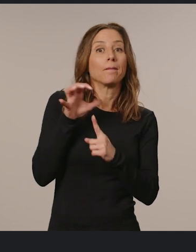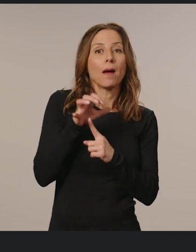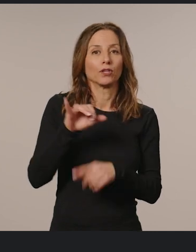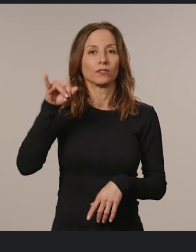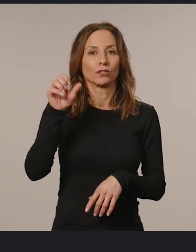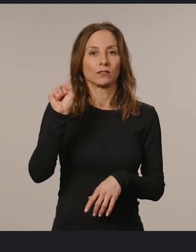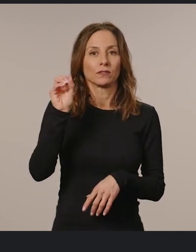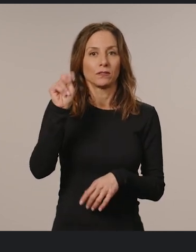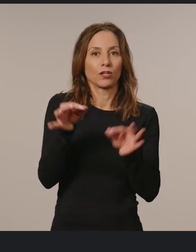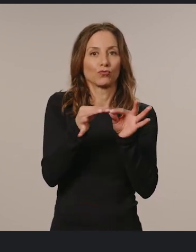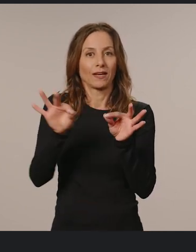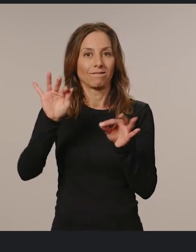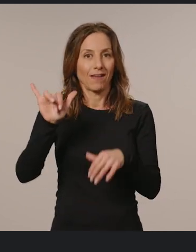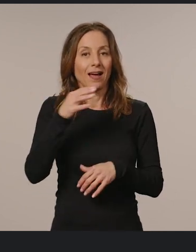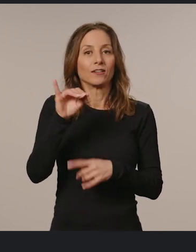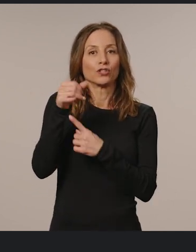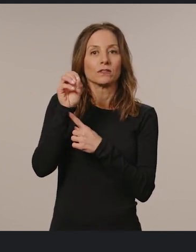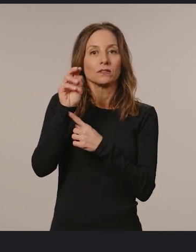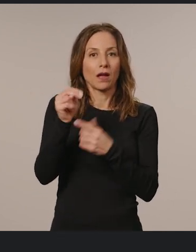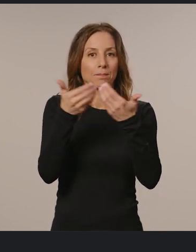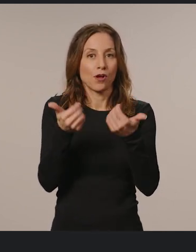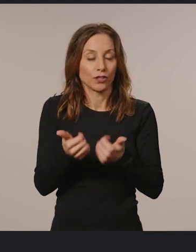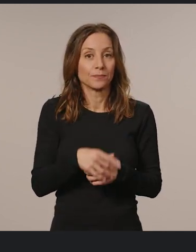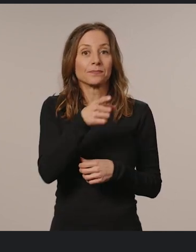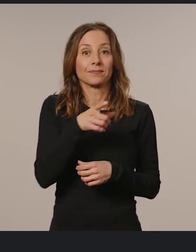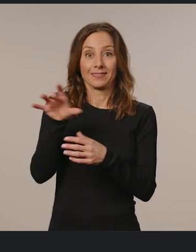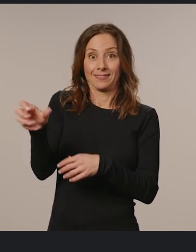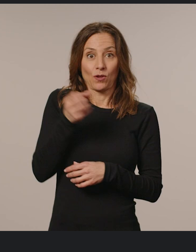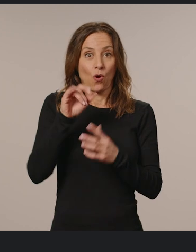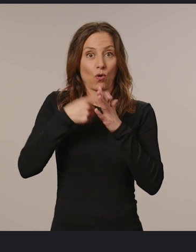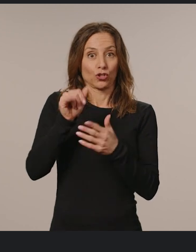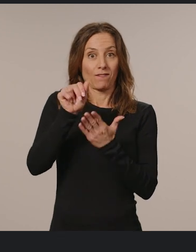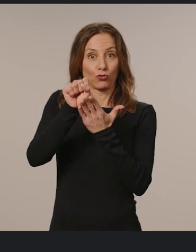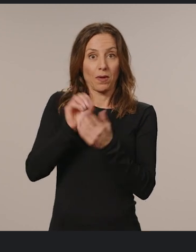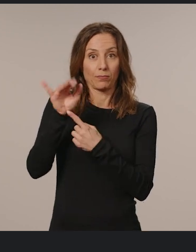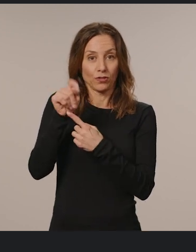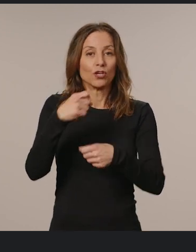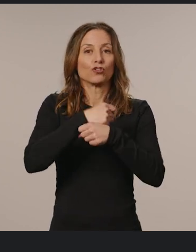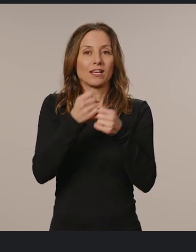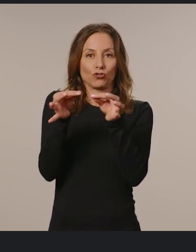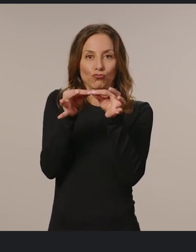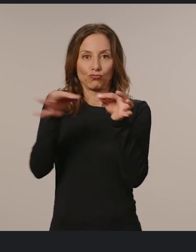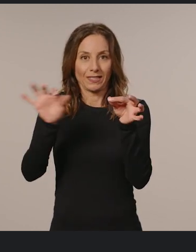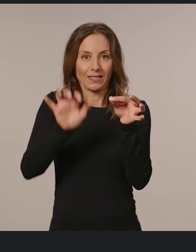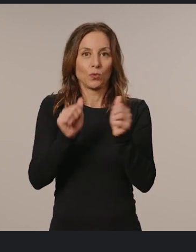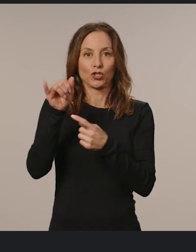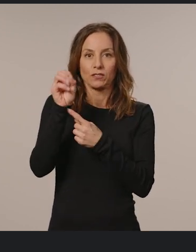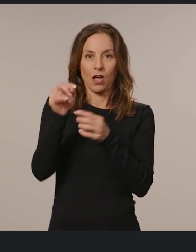stringify and JSON parse. You take an original JavaScript object, create a string out of it by JSON stringify, and